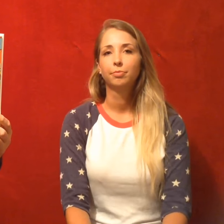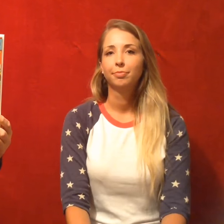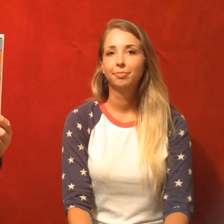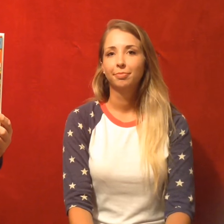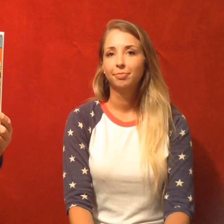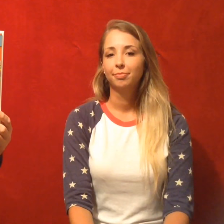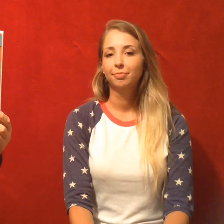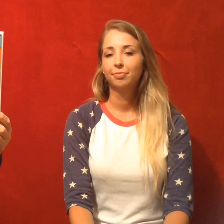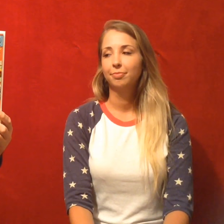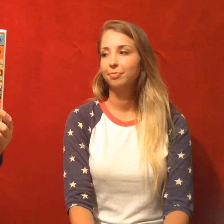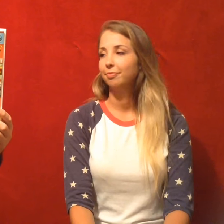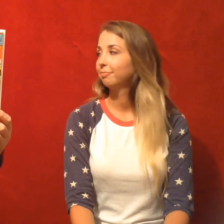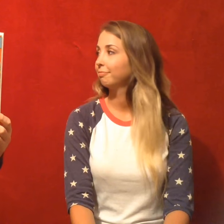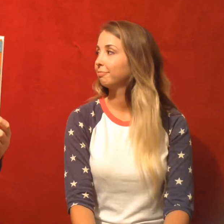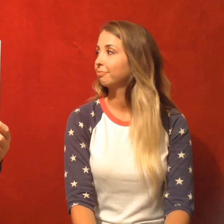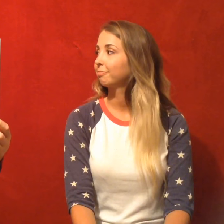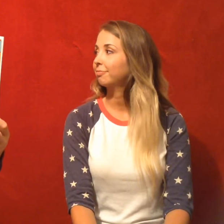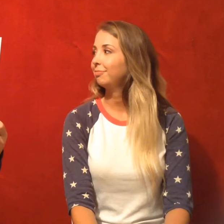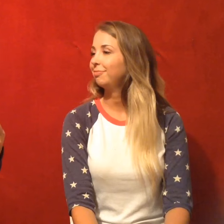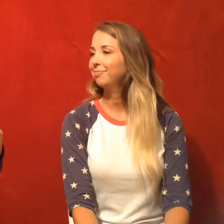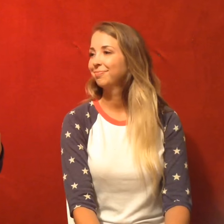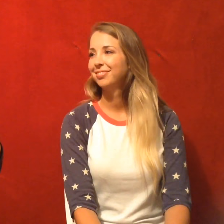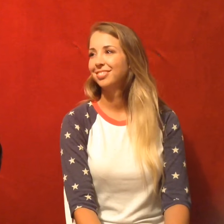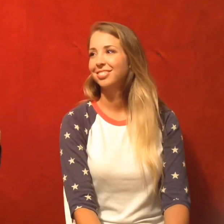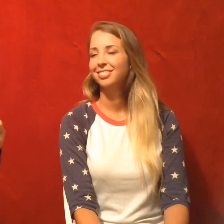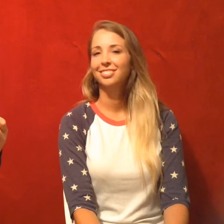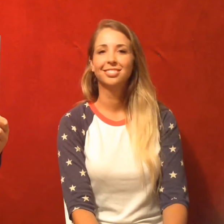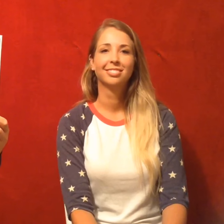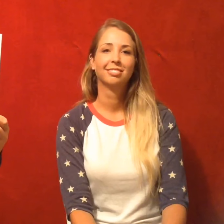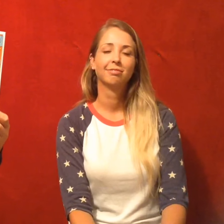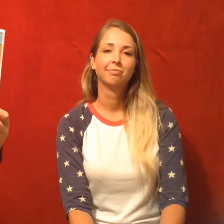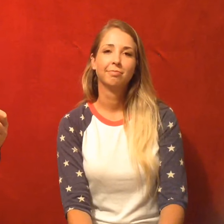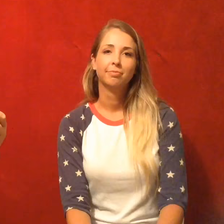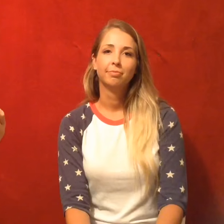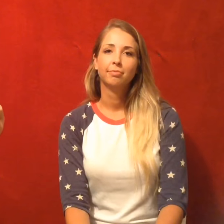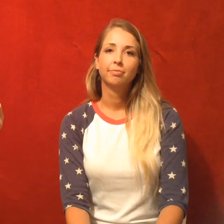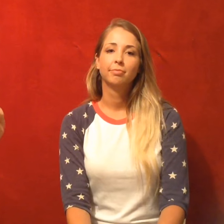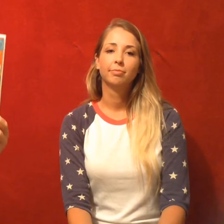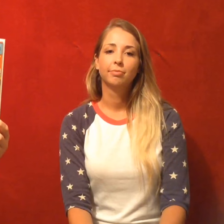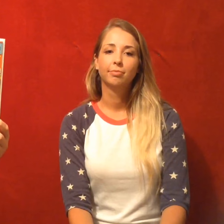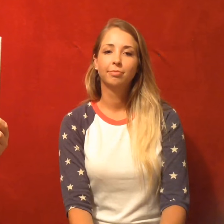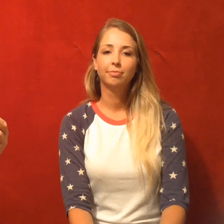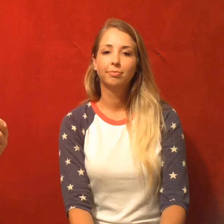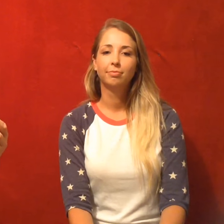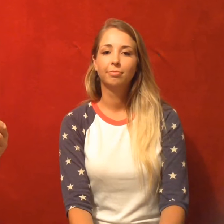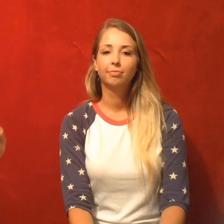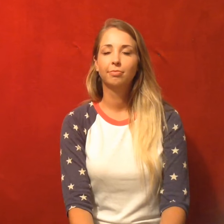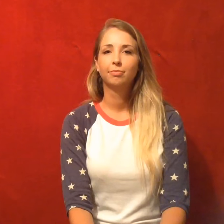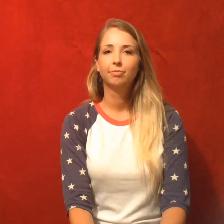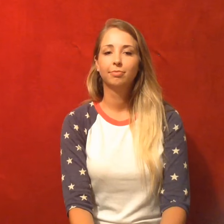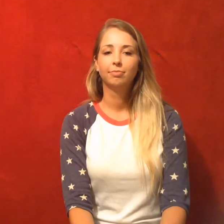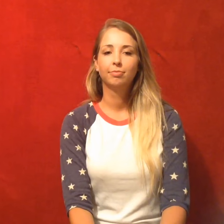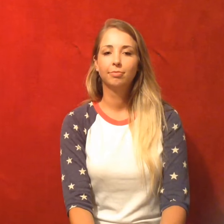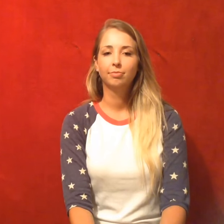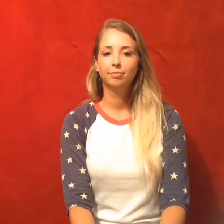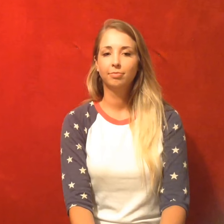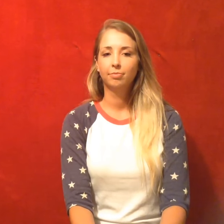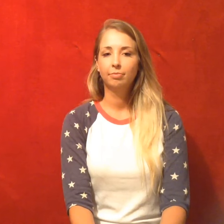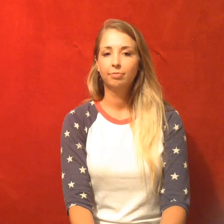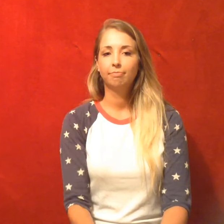Um. But the first Rogue. She's great. One of my favorite X-Men. Um. So I'm really happy to have this book. We're moving right